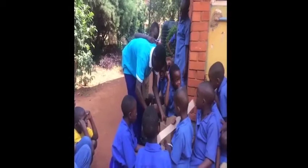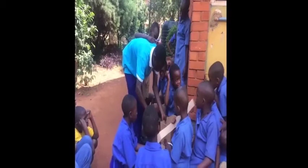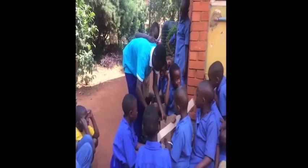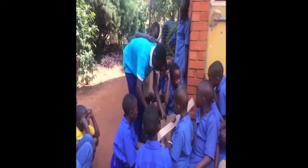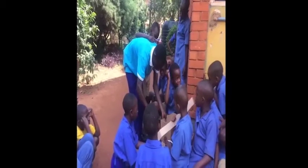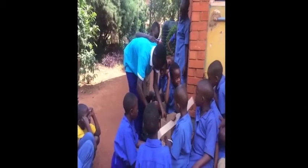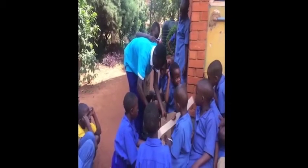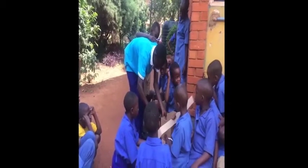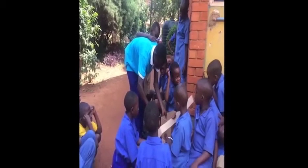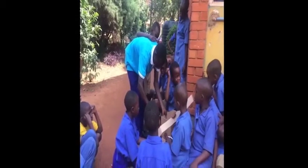Music